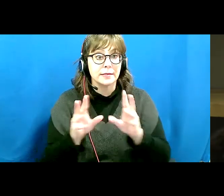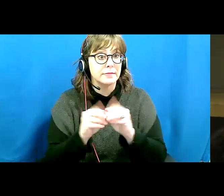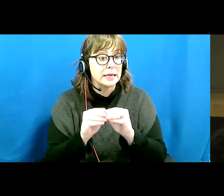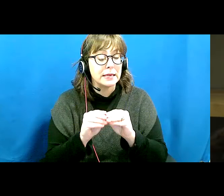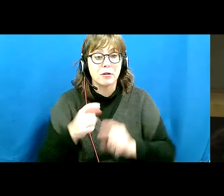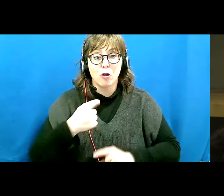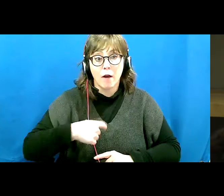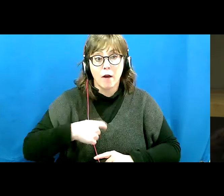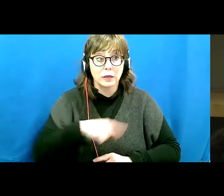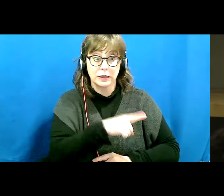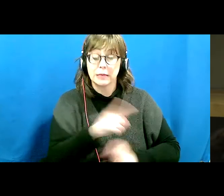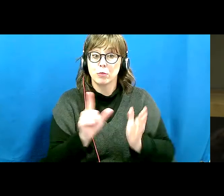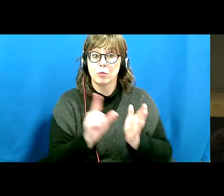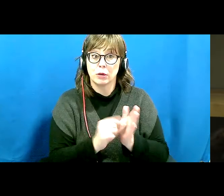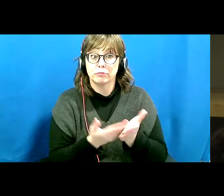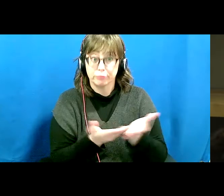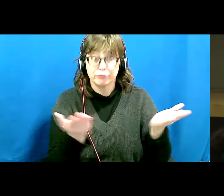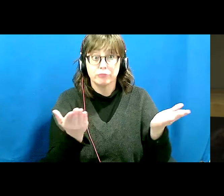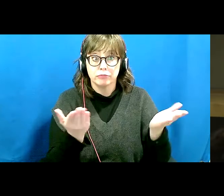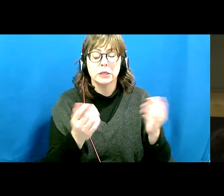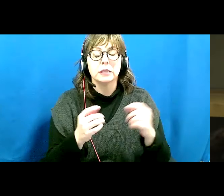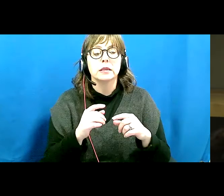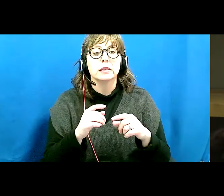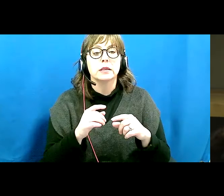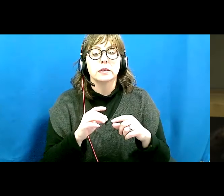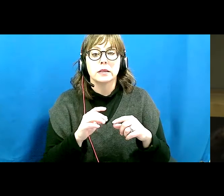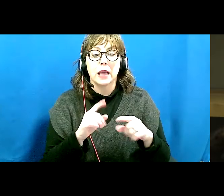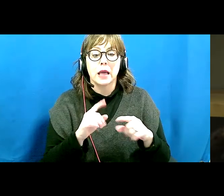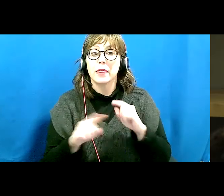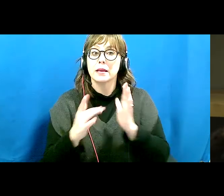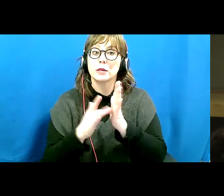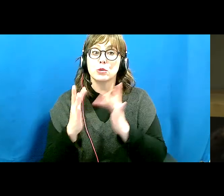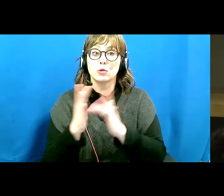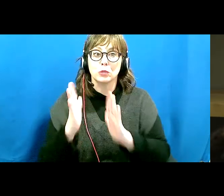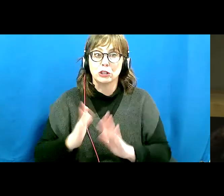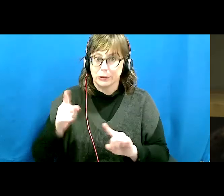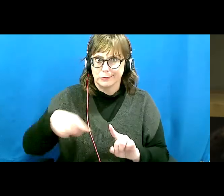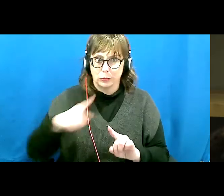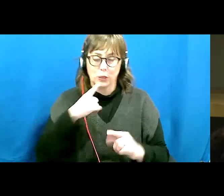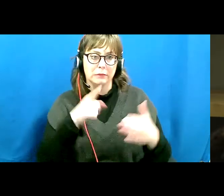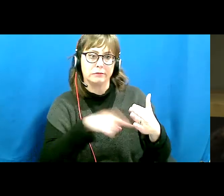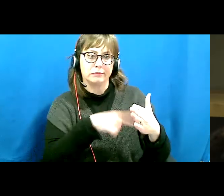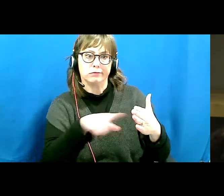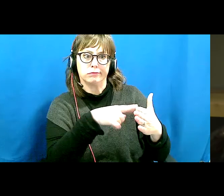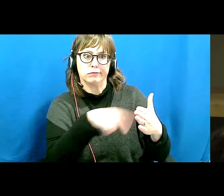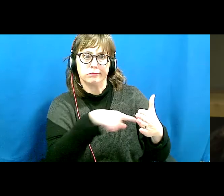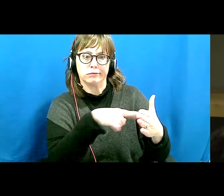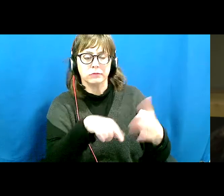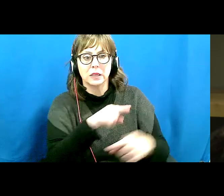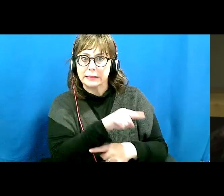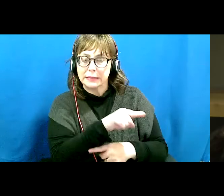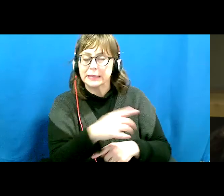origin of the species, particularly the Christians, Christians were attacking him because he was saying that